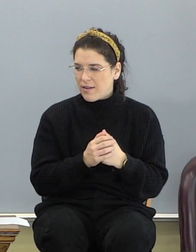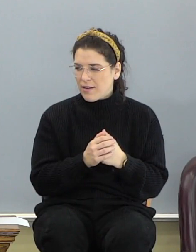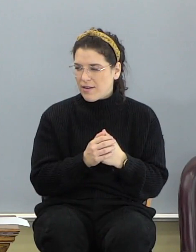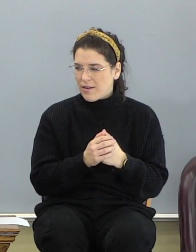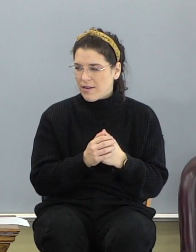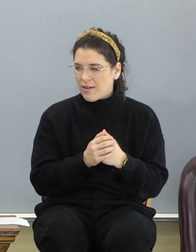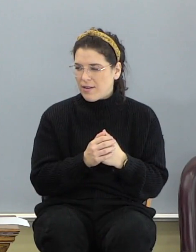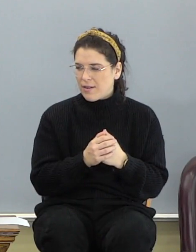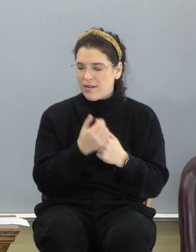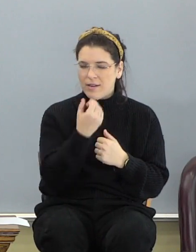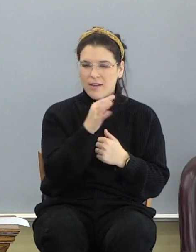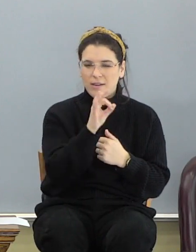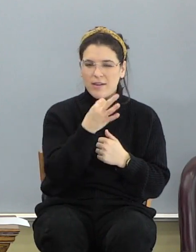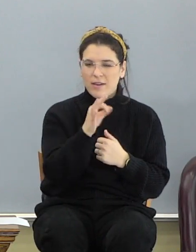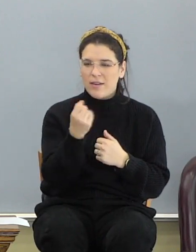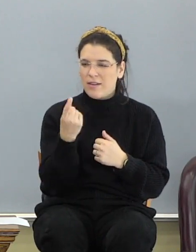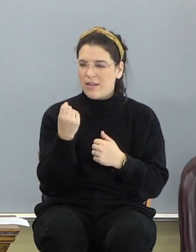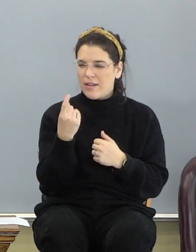Verse number 11.